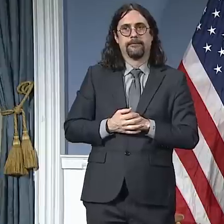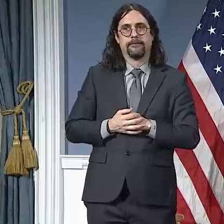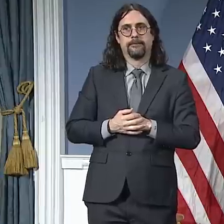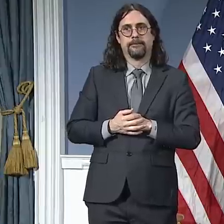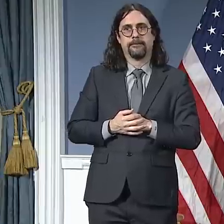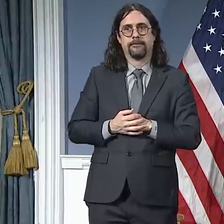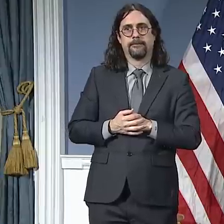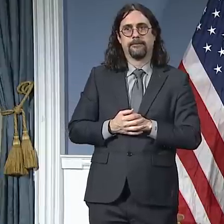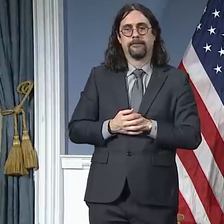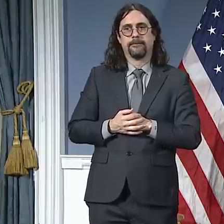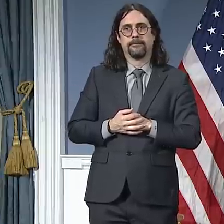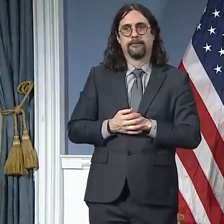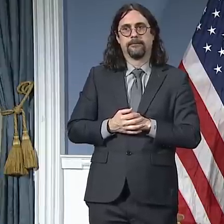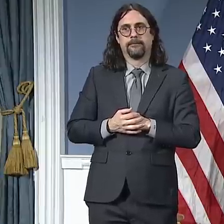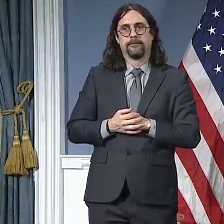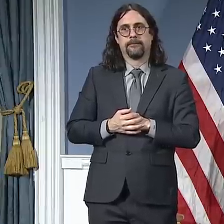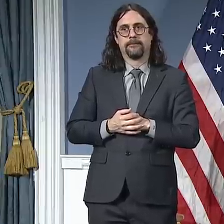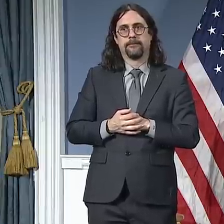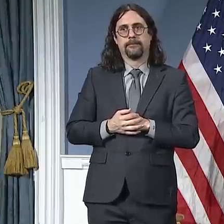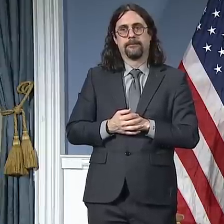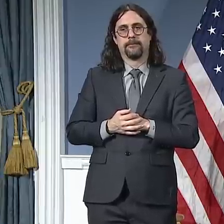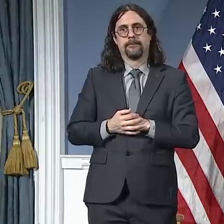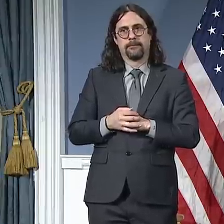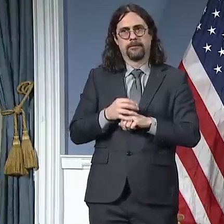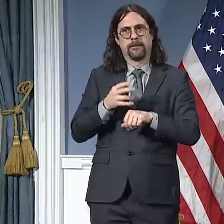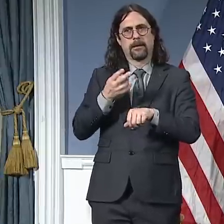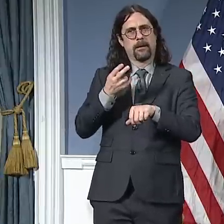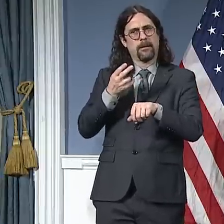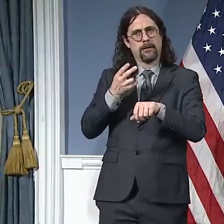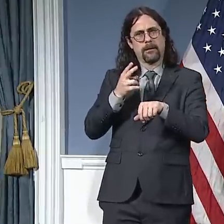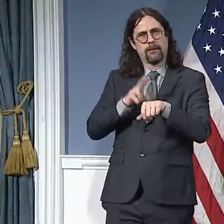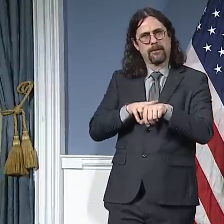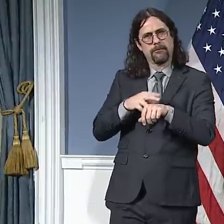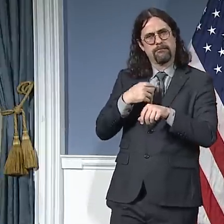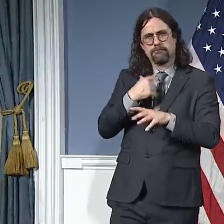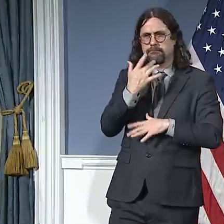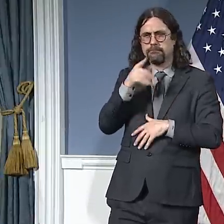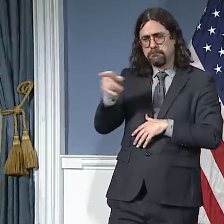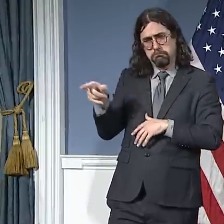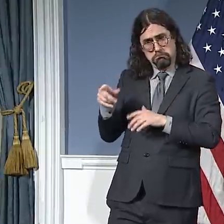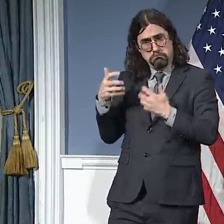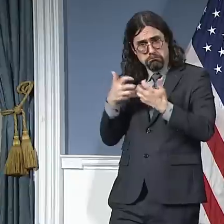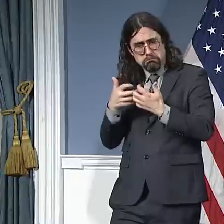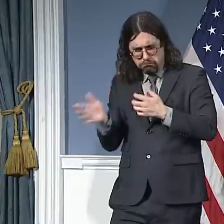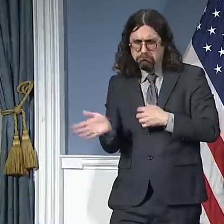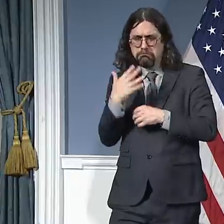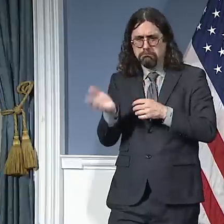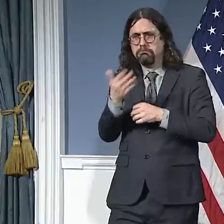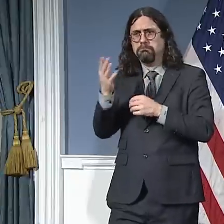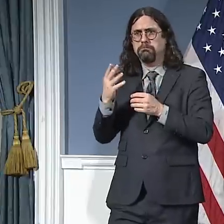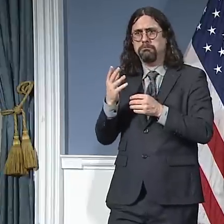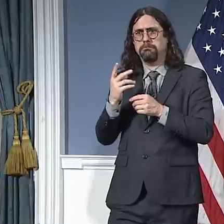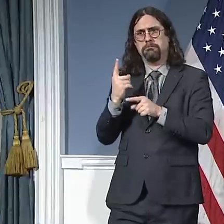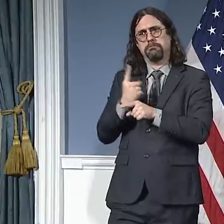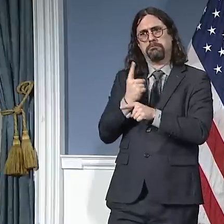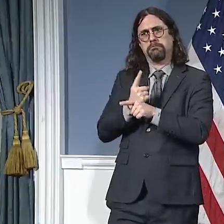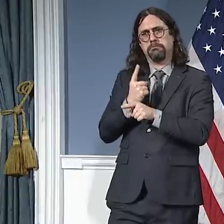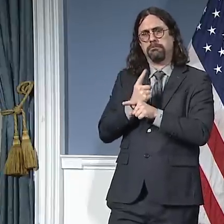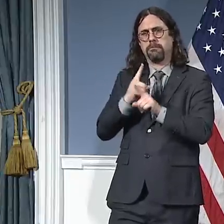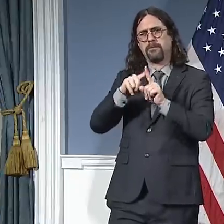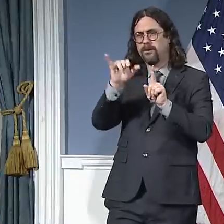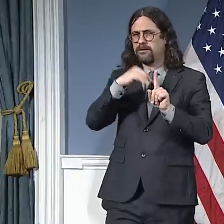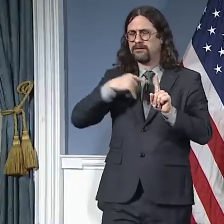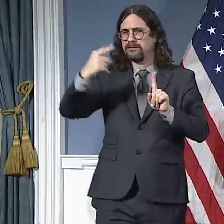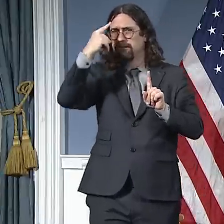out and be mindful that there are also real public safety concerns here. It's not just one thing or another. It's a